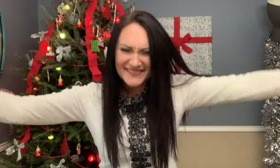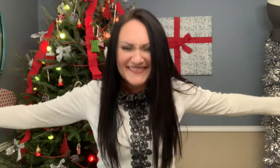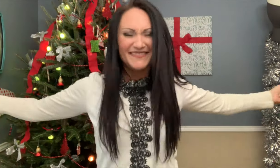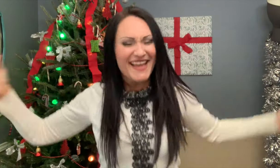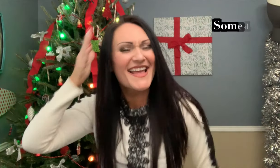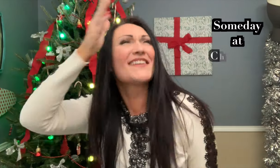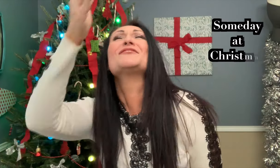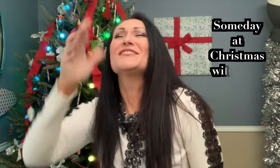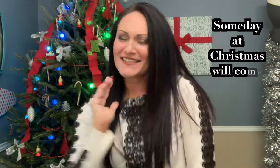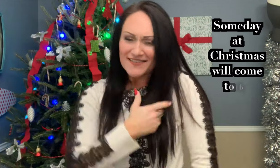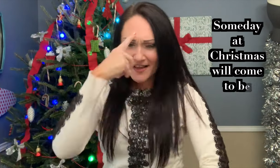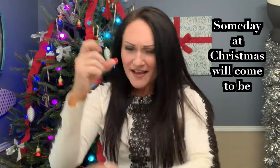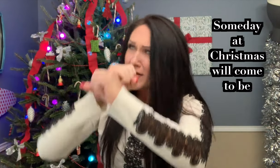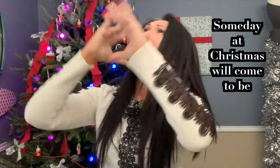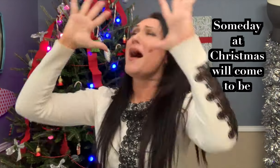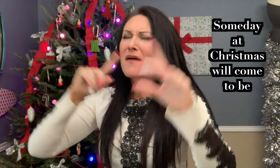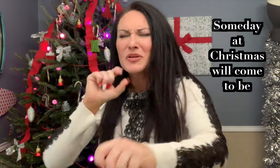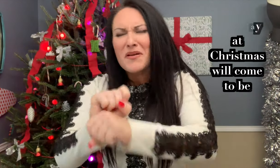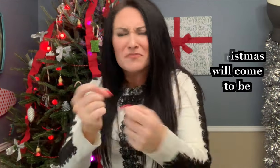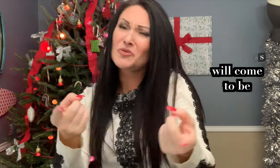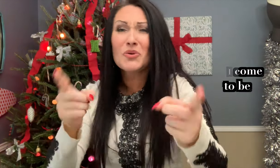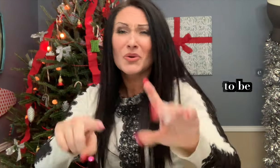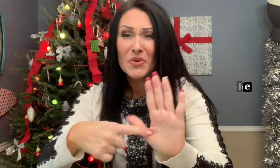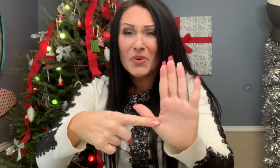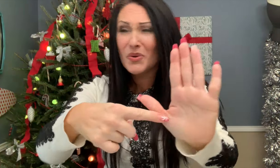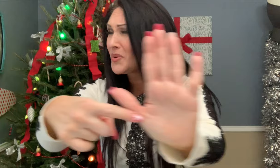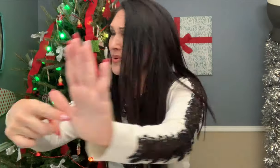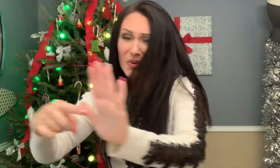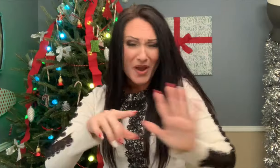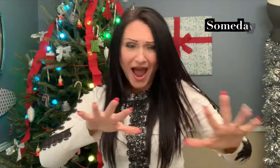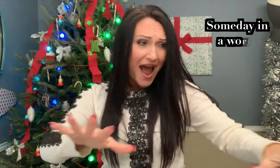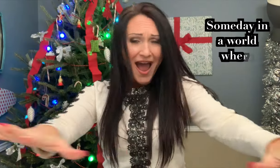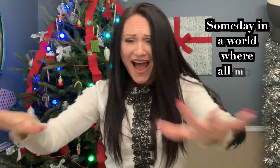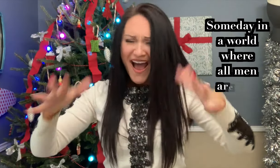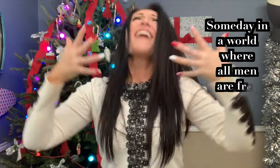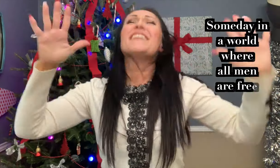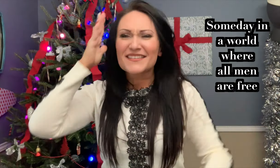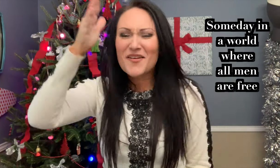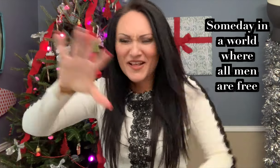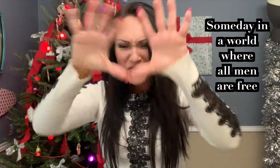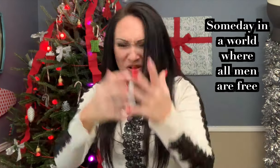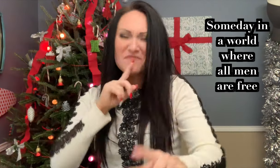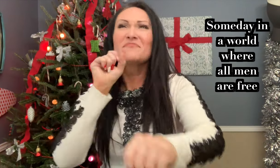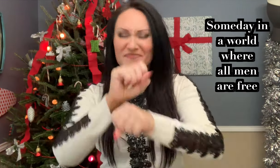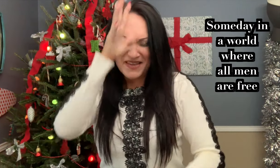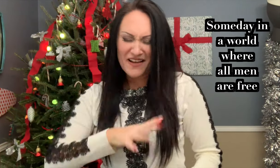Someday our dreams will come to be. Someday in a world where all men are